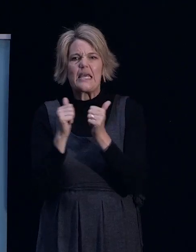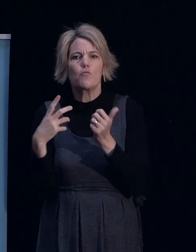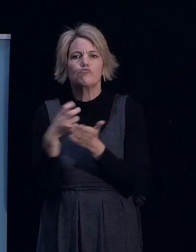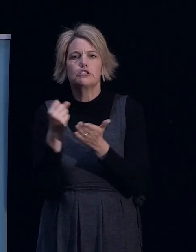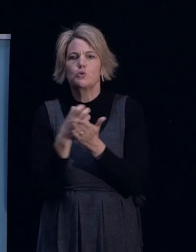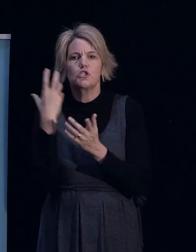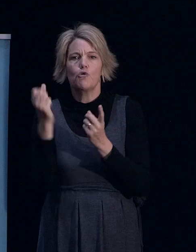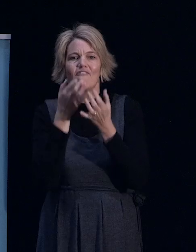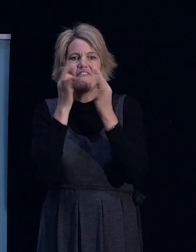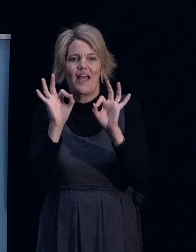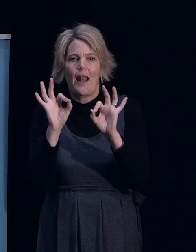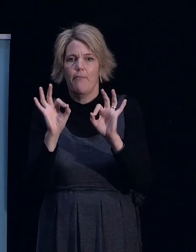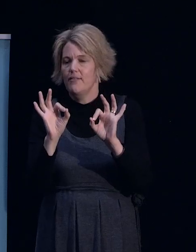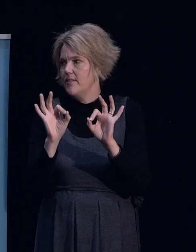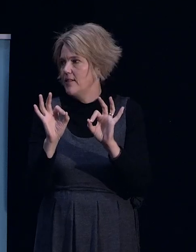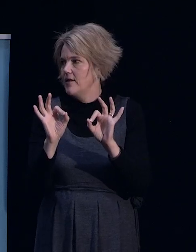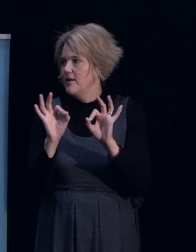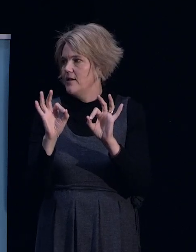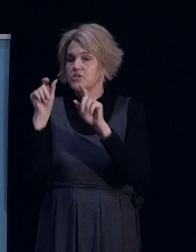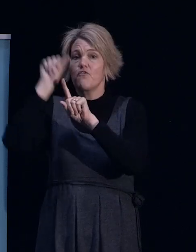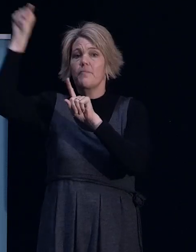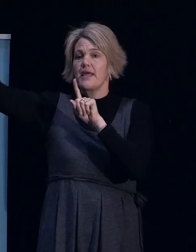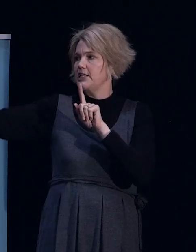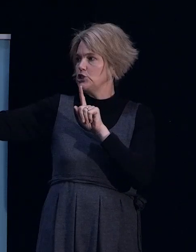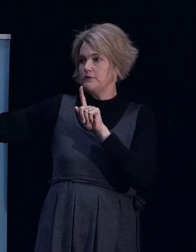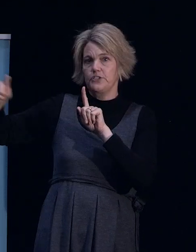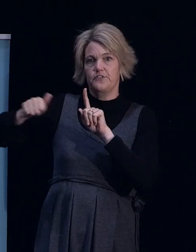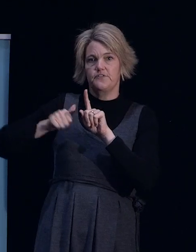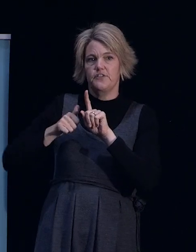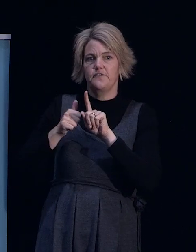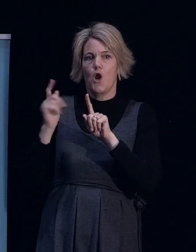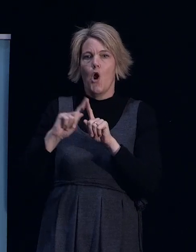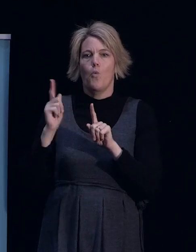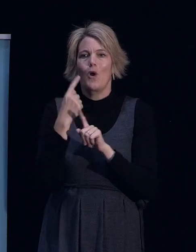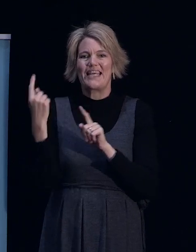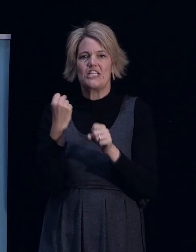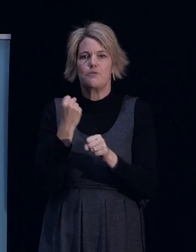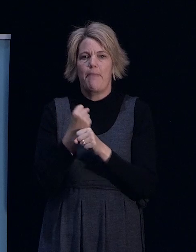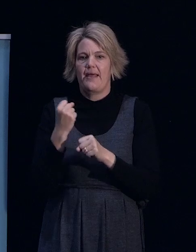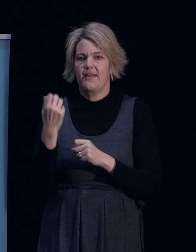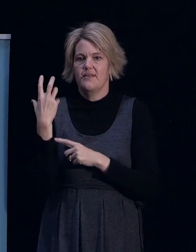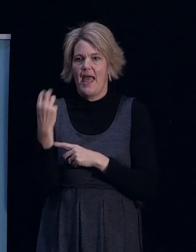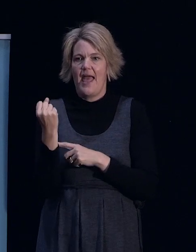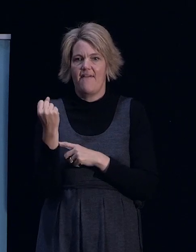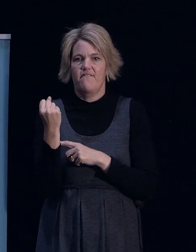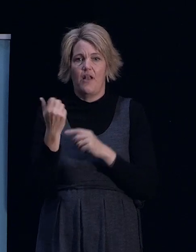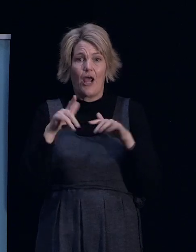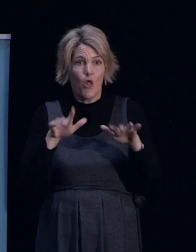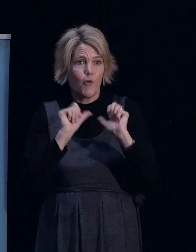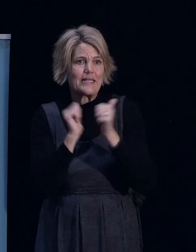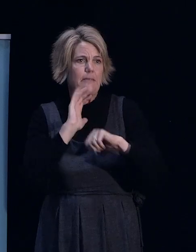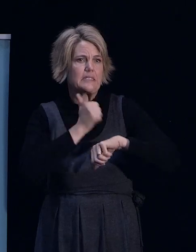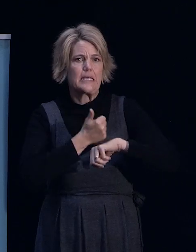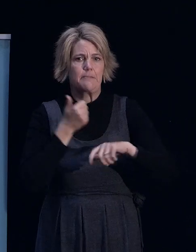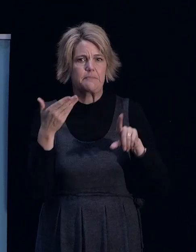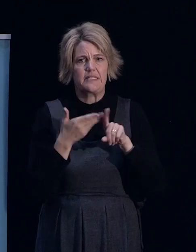go right across and we'll start from the end, that end, about what each bank's sort of got in terms of earthquake teams or resources.